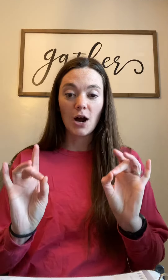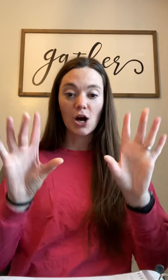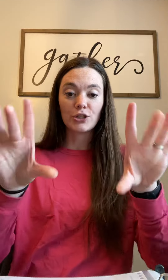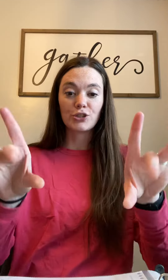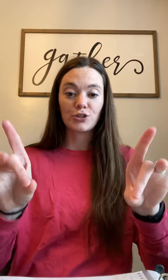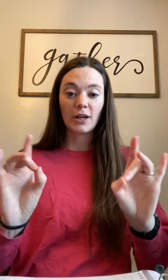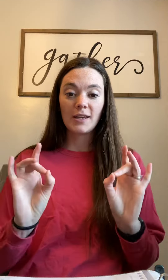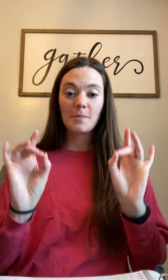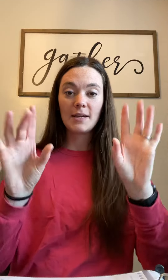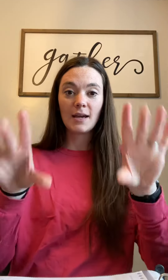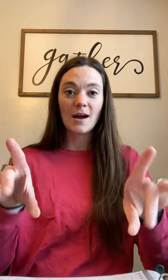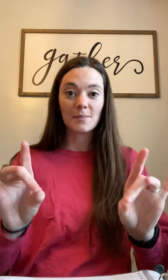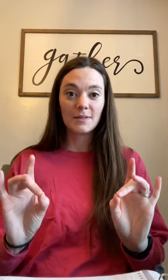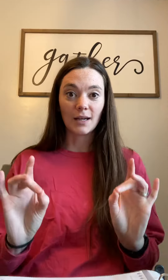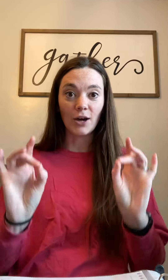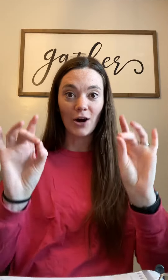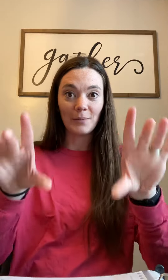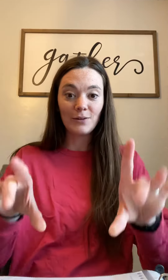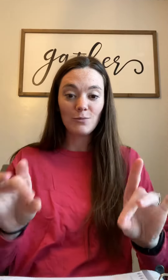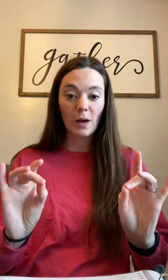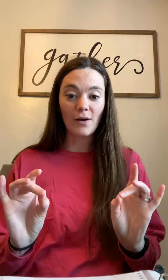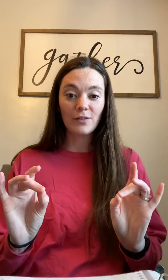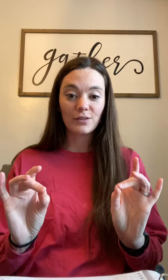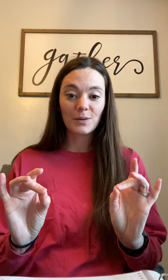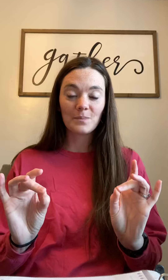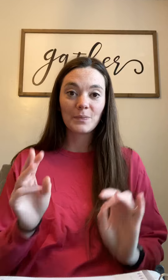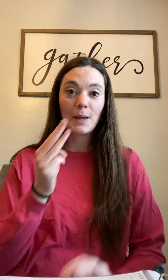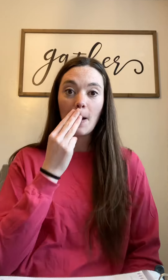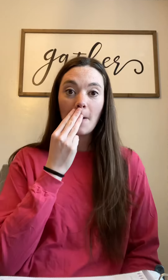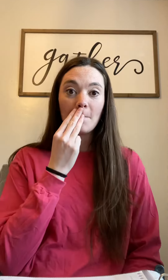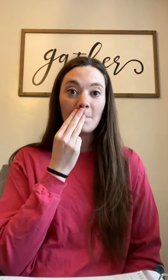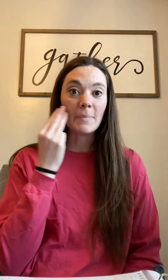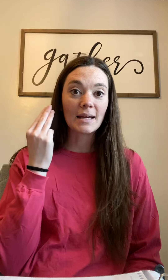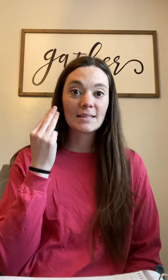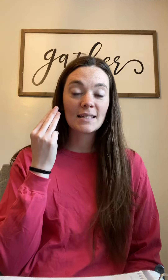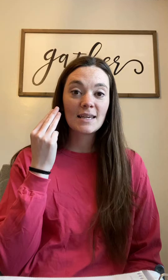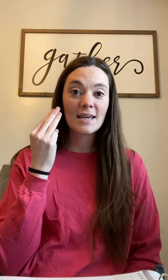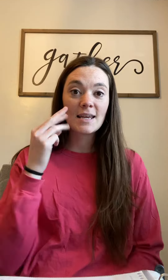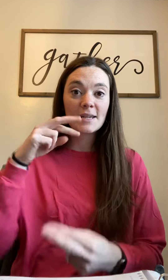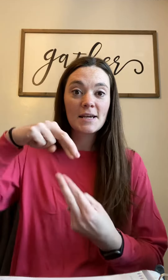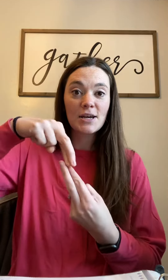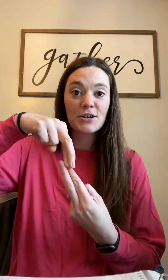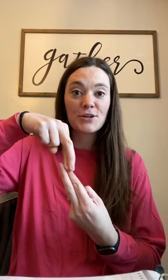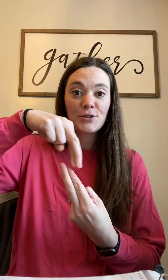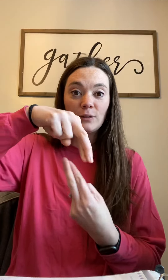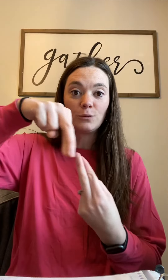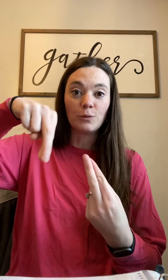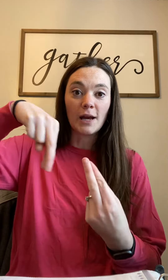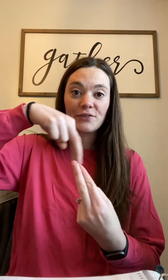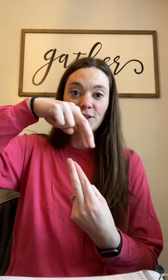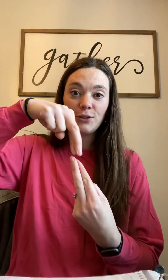Australia becomes a commonwealth. Mexican Revolution.